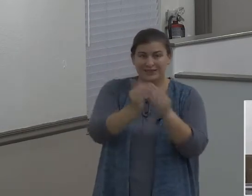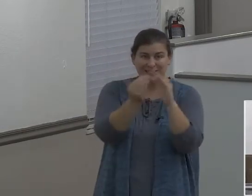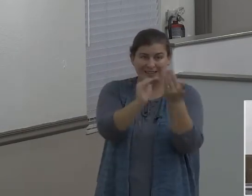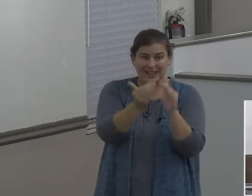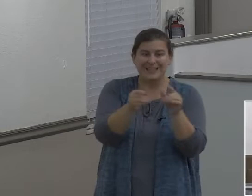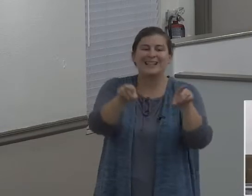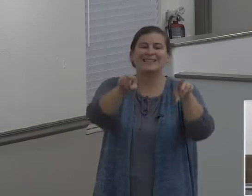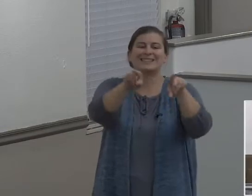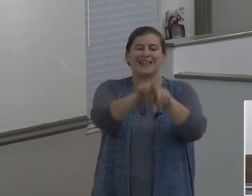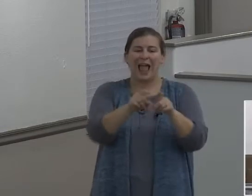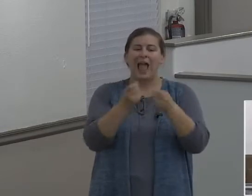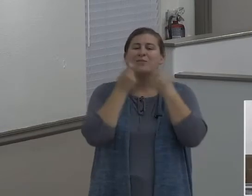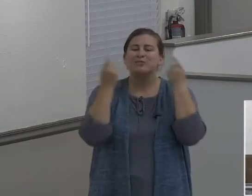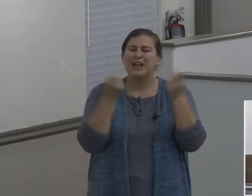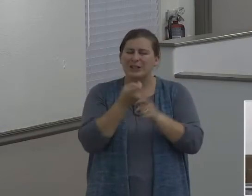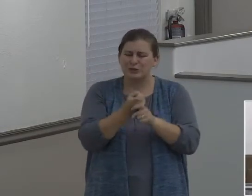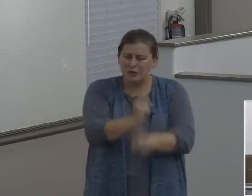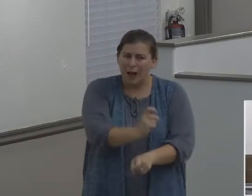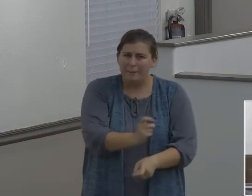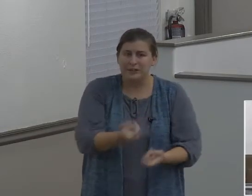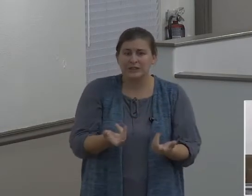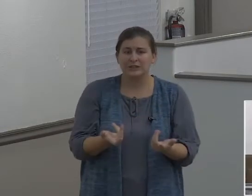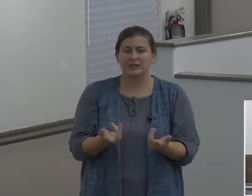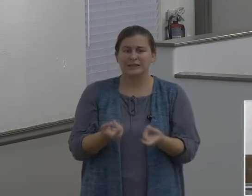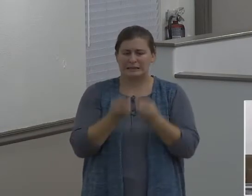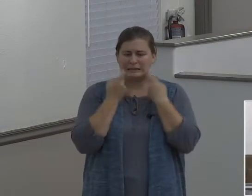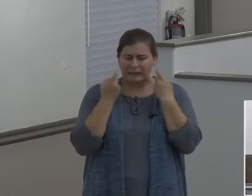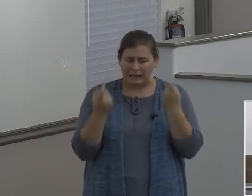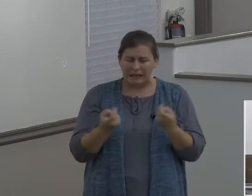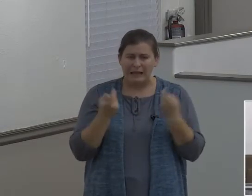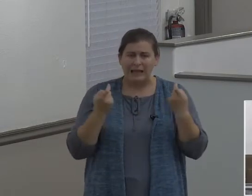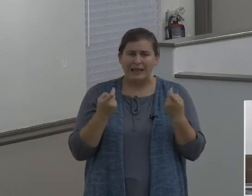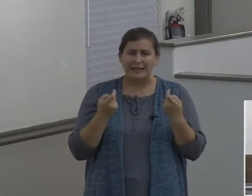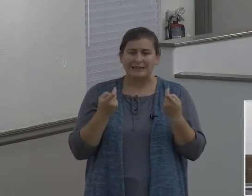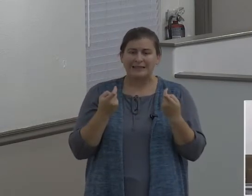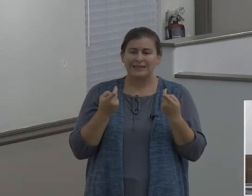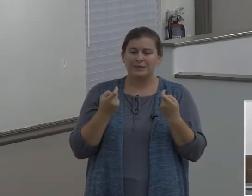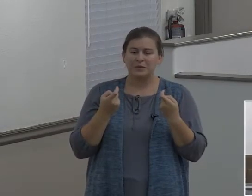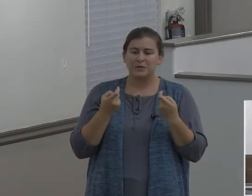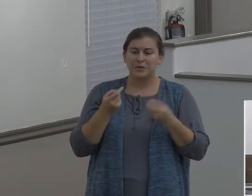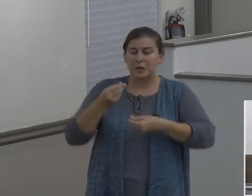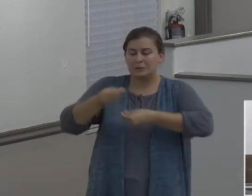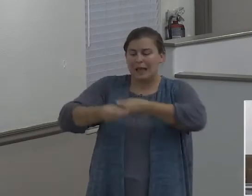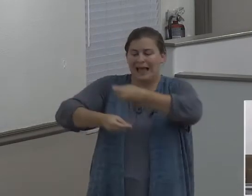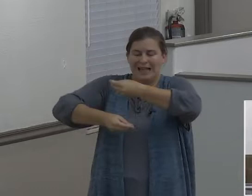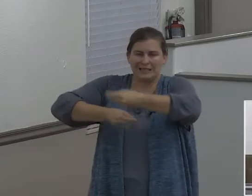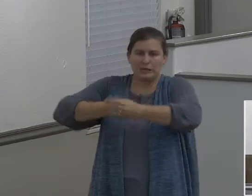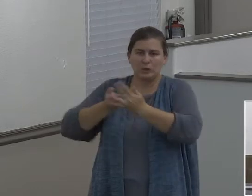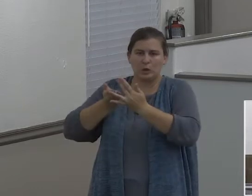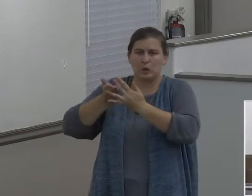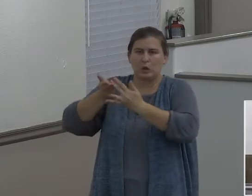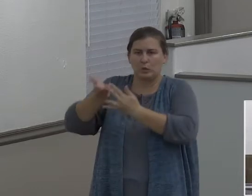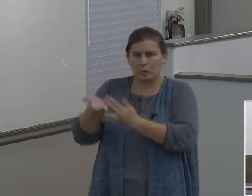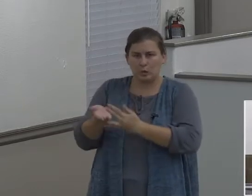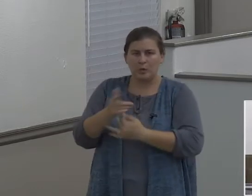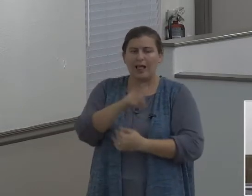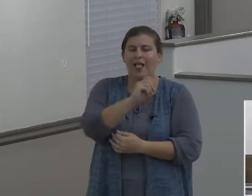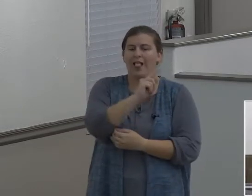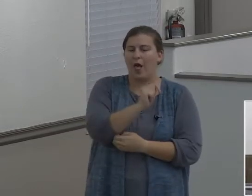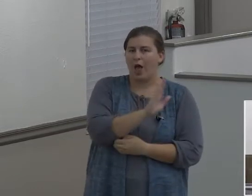perversity, ended up going on and being actually propagated by the descendants of Lot,